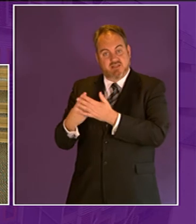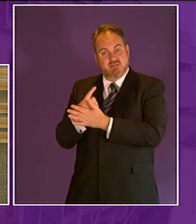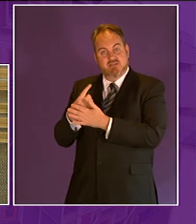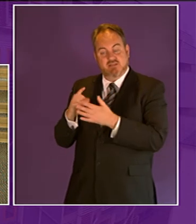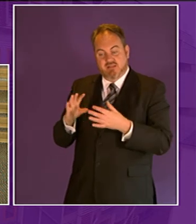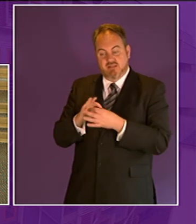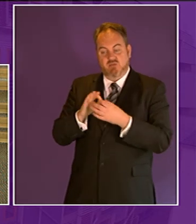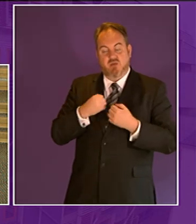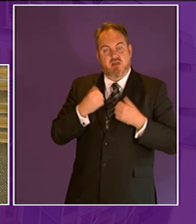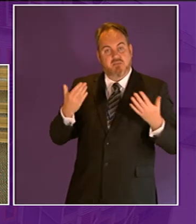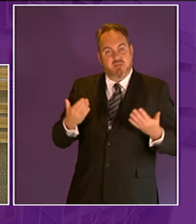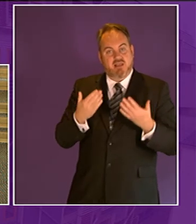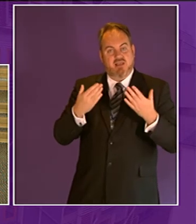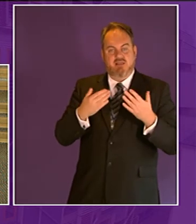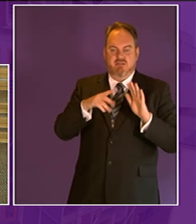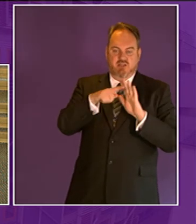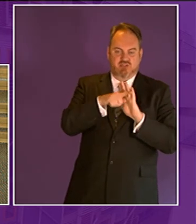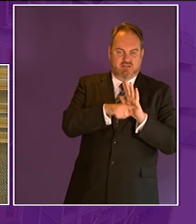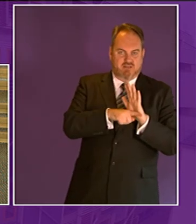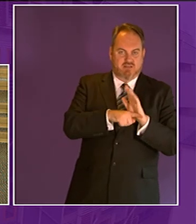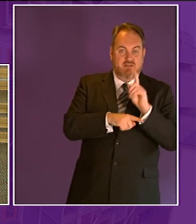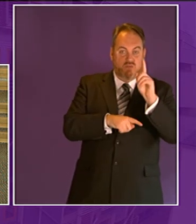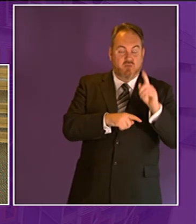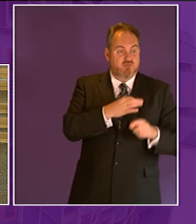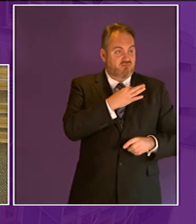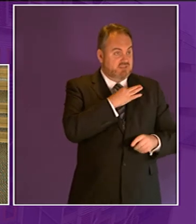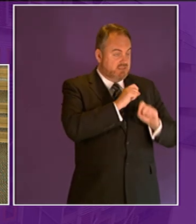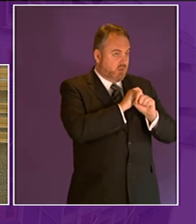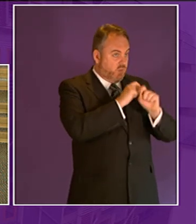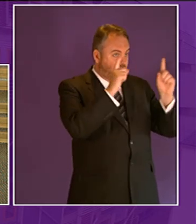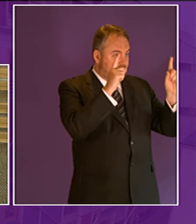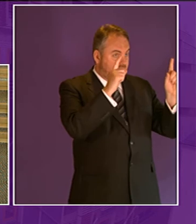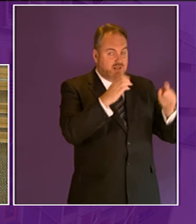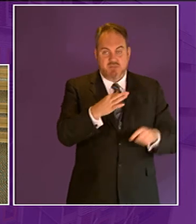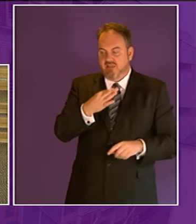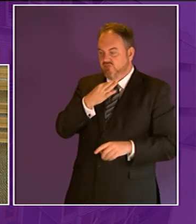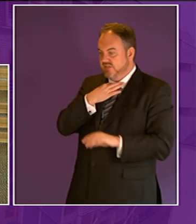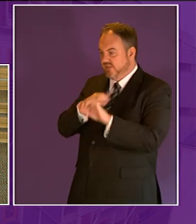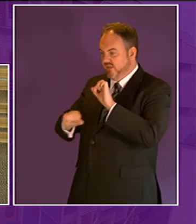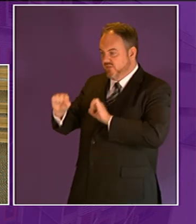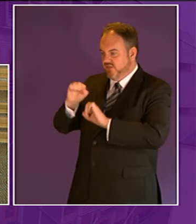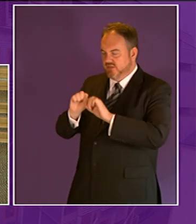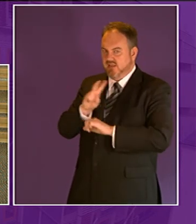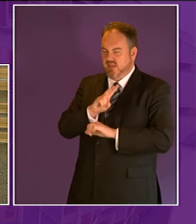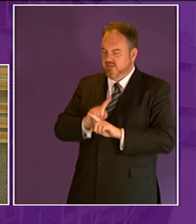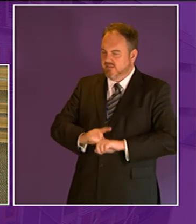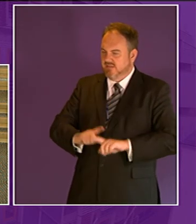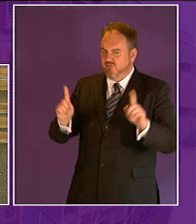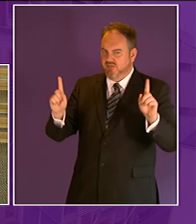that there is a big difference between being risk aware and being risk averse and i want to see more of the former and a bit less of the latter